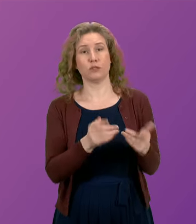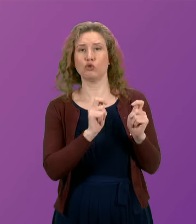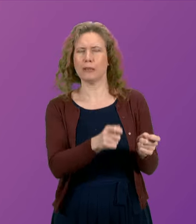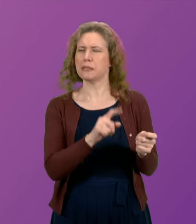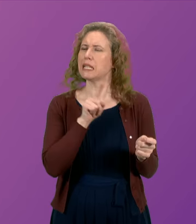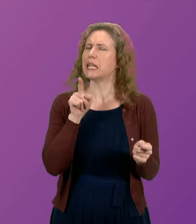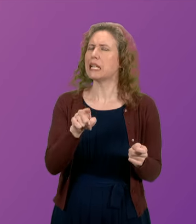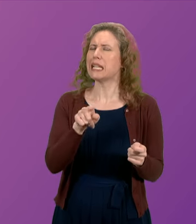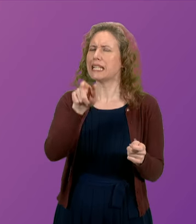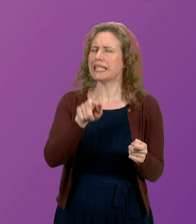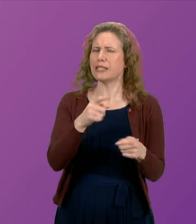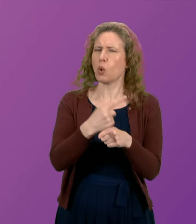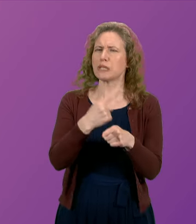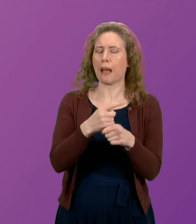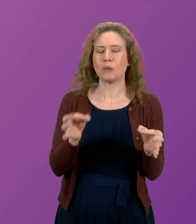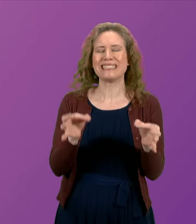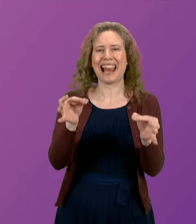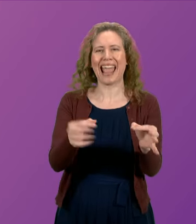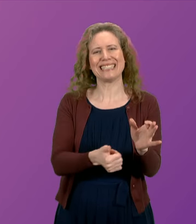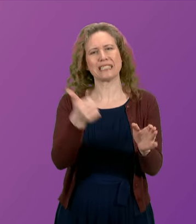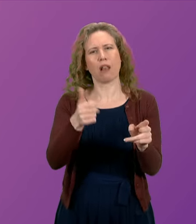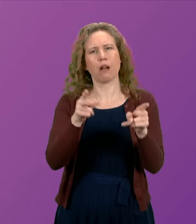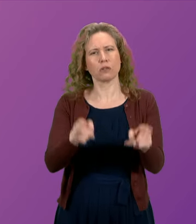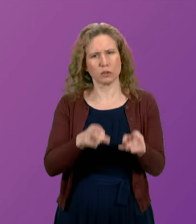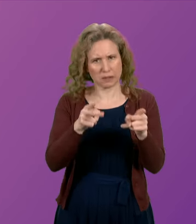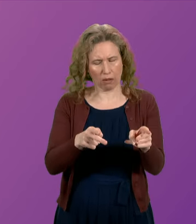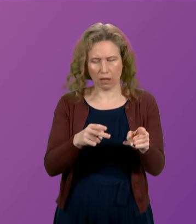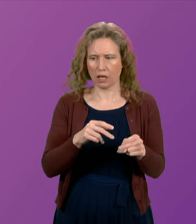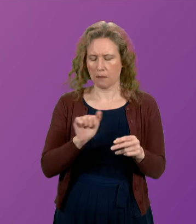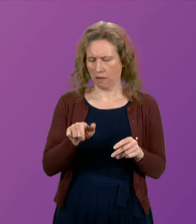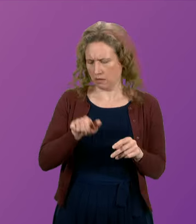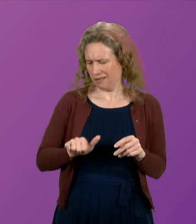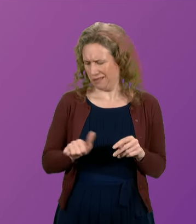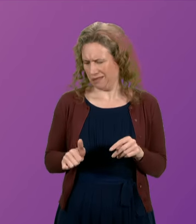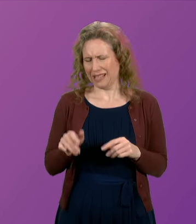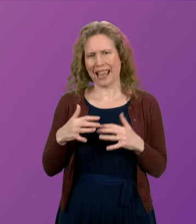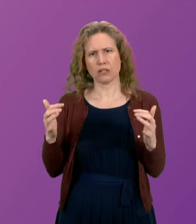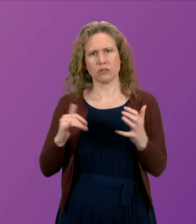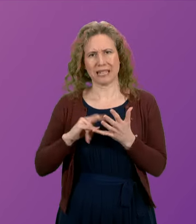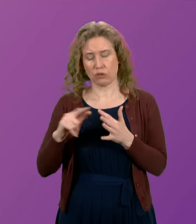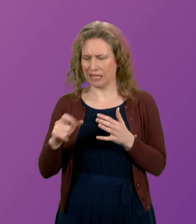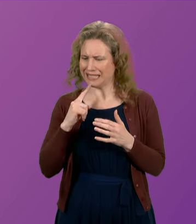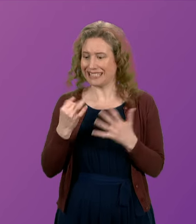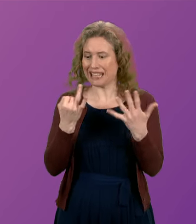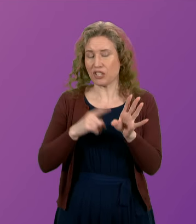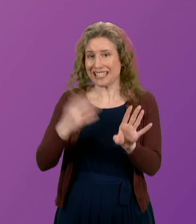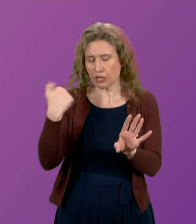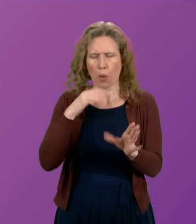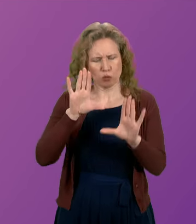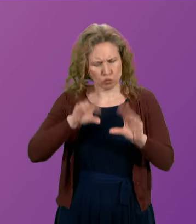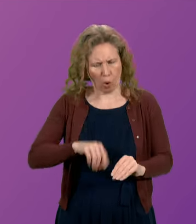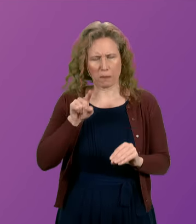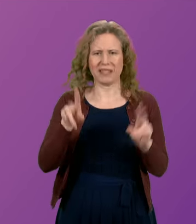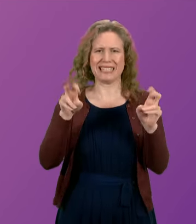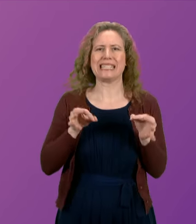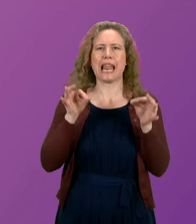And he mentions delayed discharge. I mean, the Cabinet Secretary to his left promised to eradicate it seven years ago. Seven